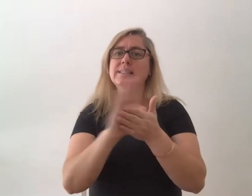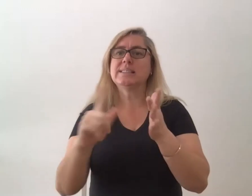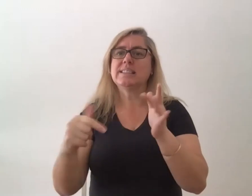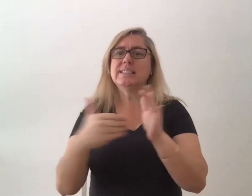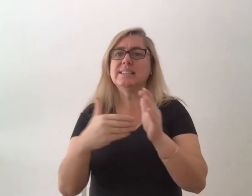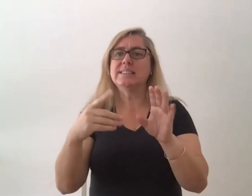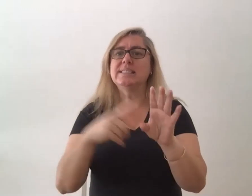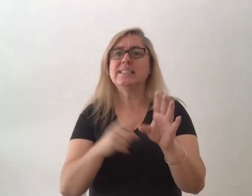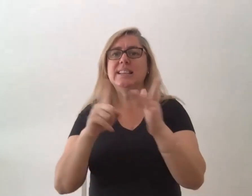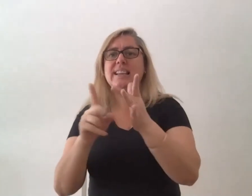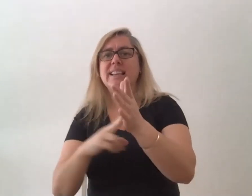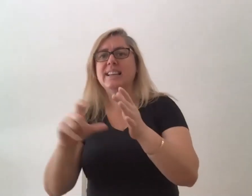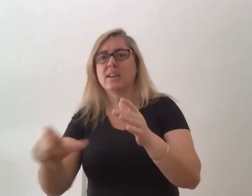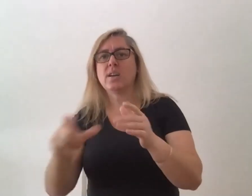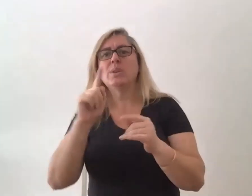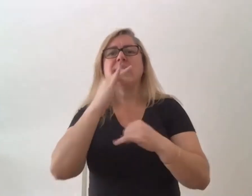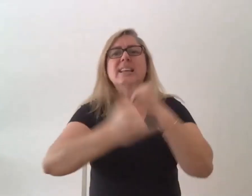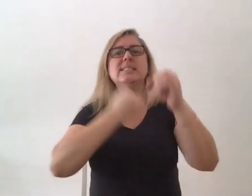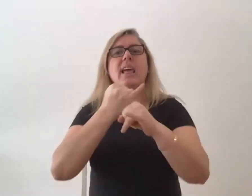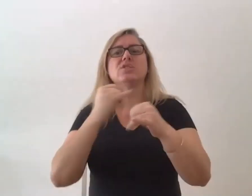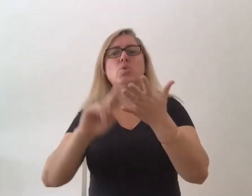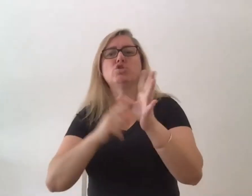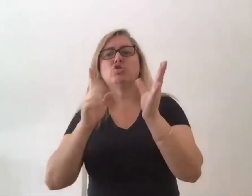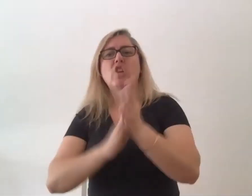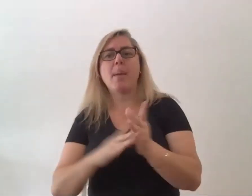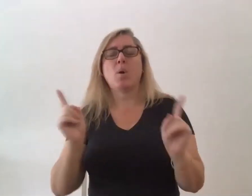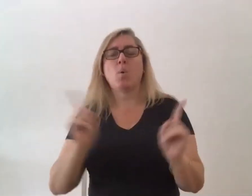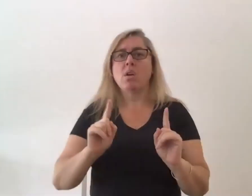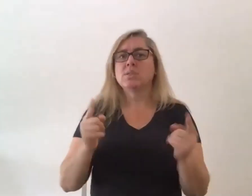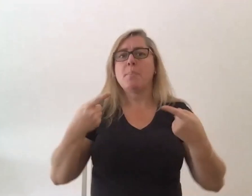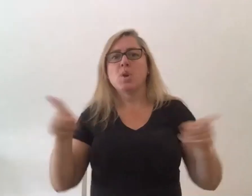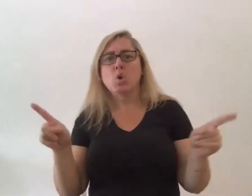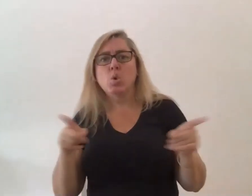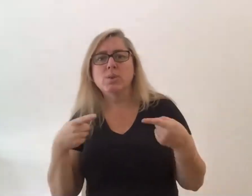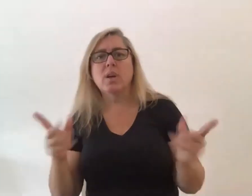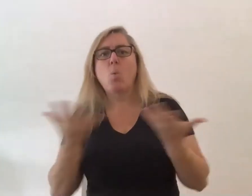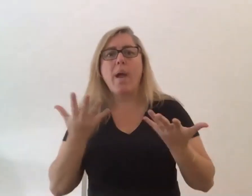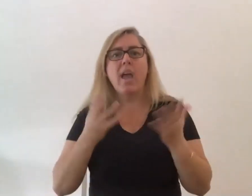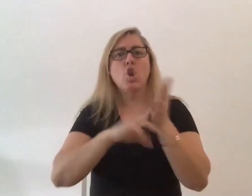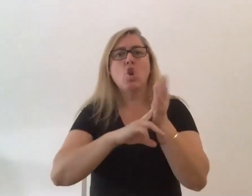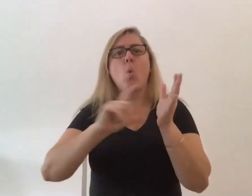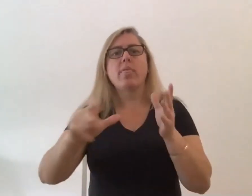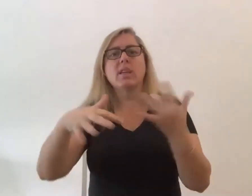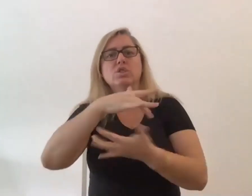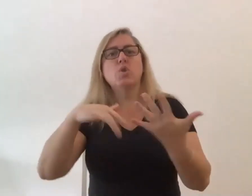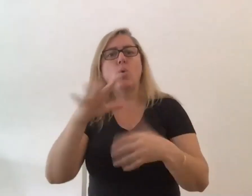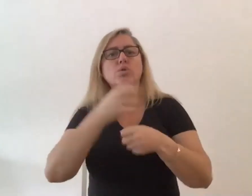international jam so we jammed music at northcote social club with bands from around the world